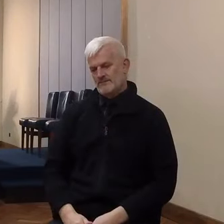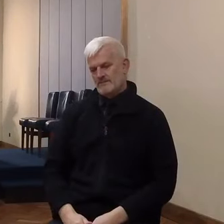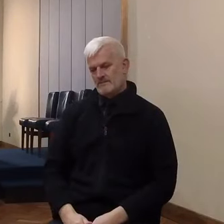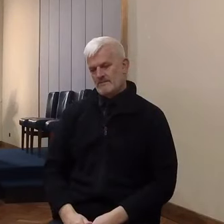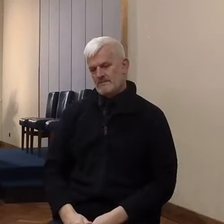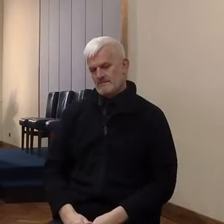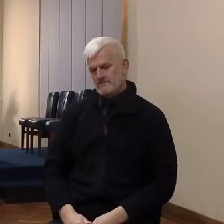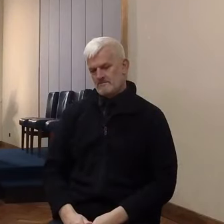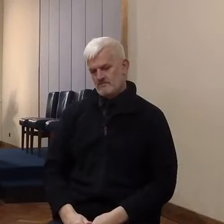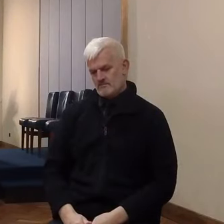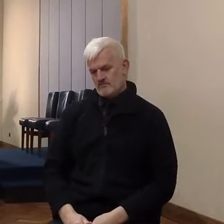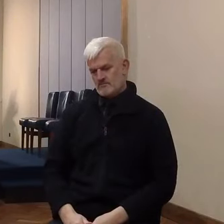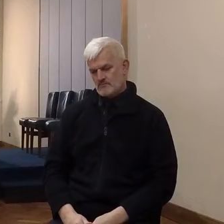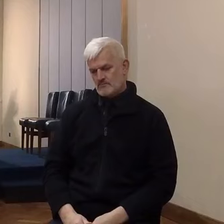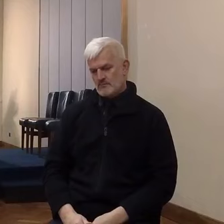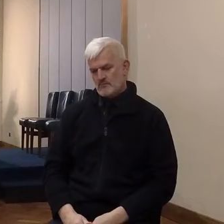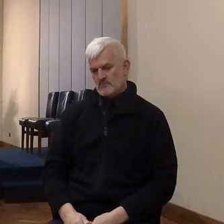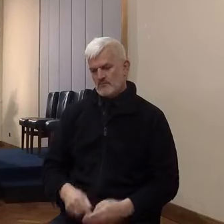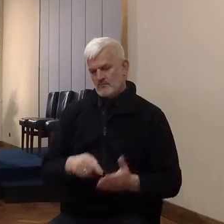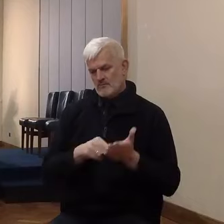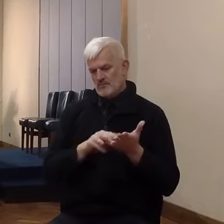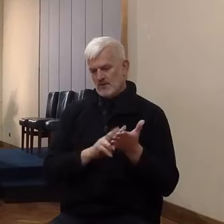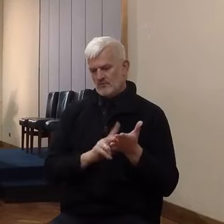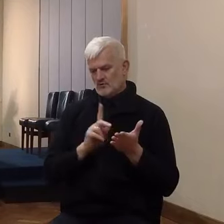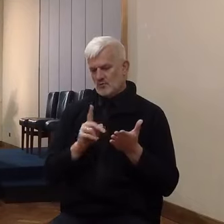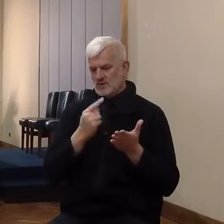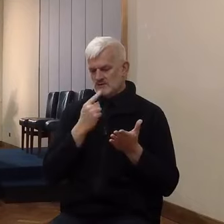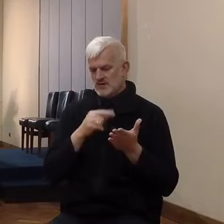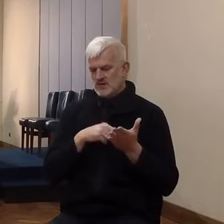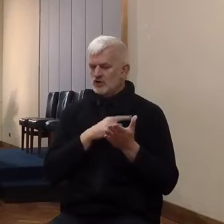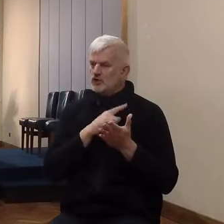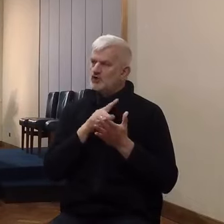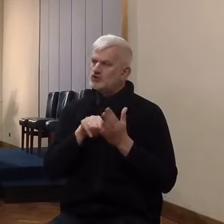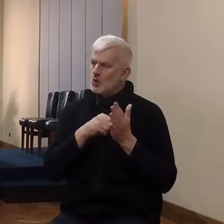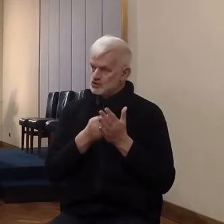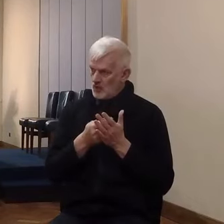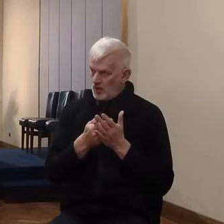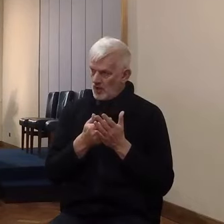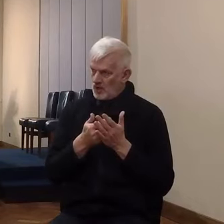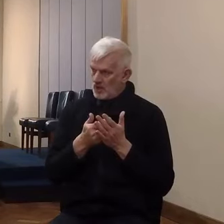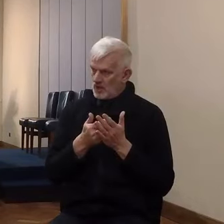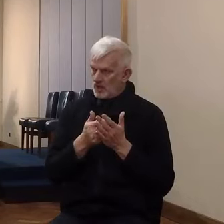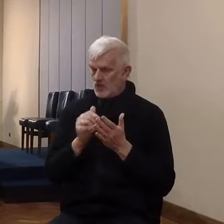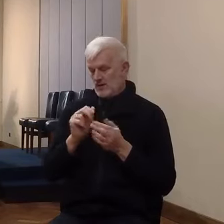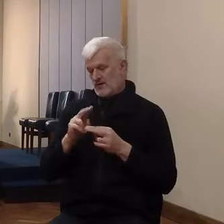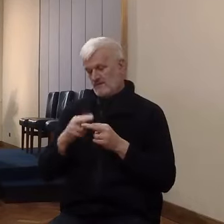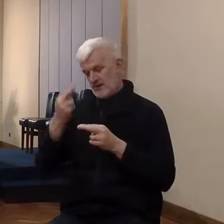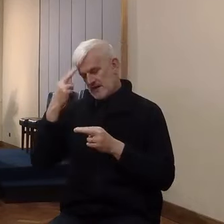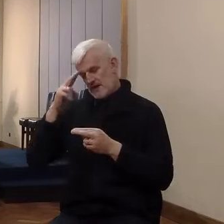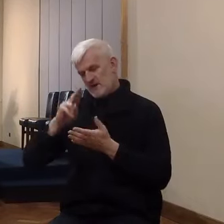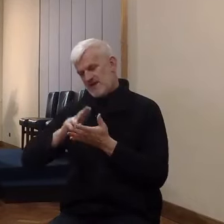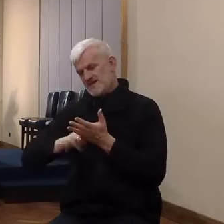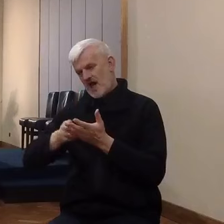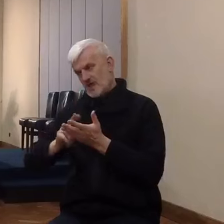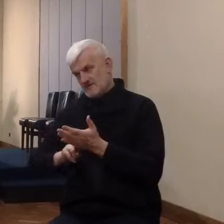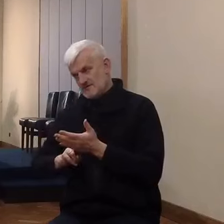sent out of Shittim, saying, could equally be translated, and Joshua, the son of Nun,